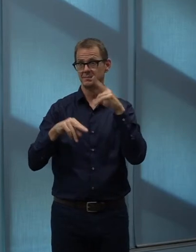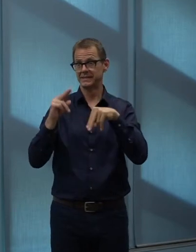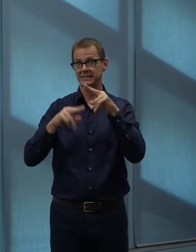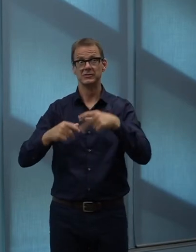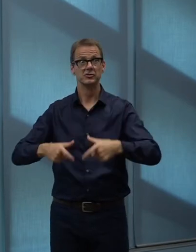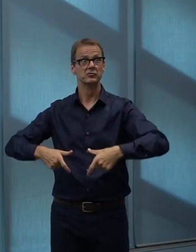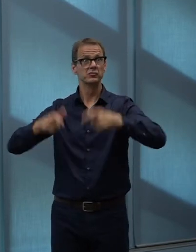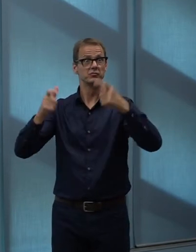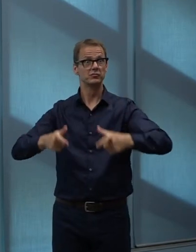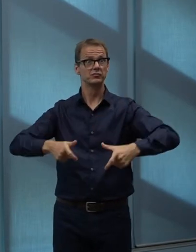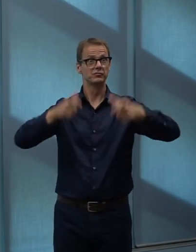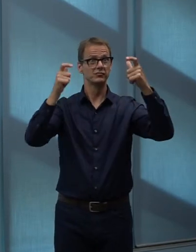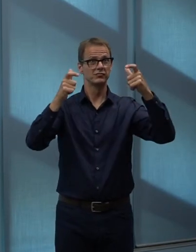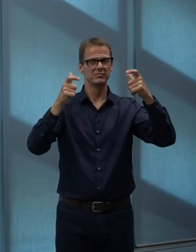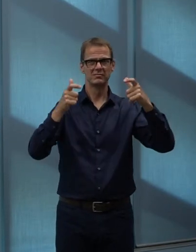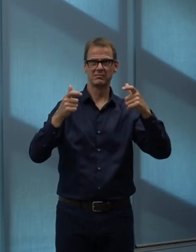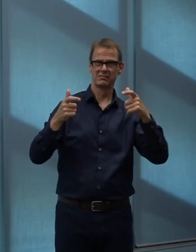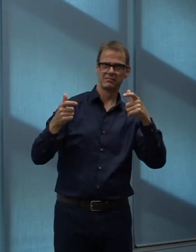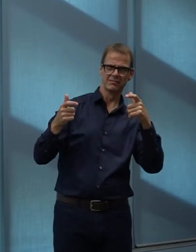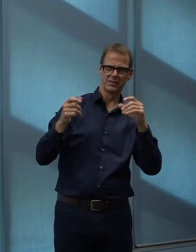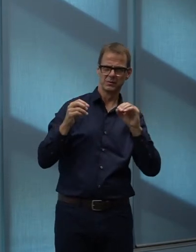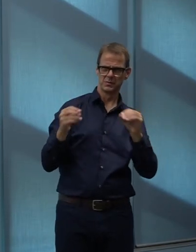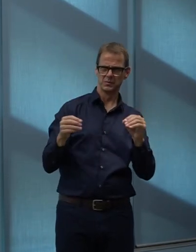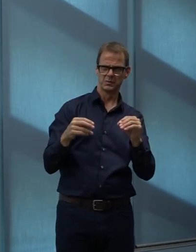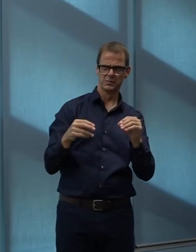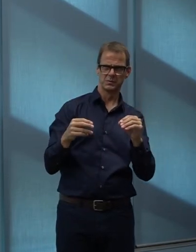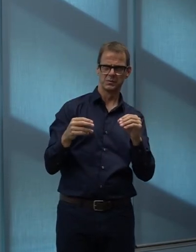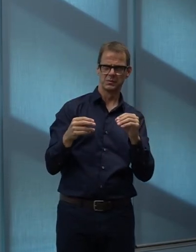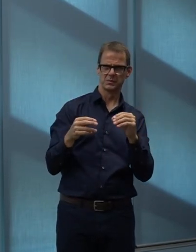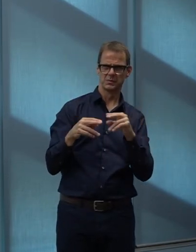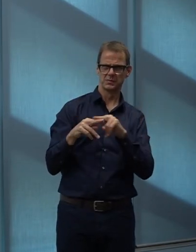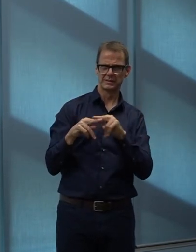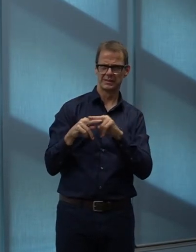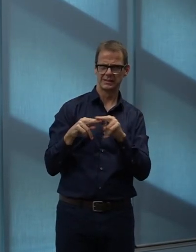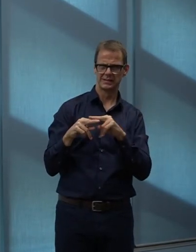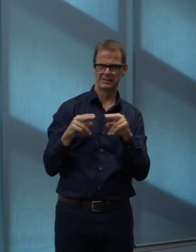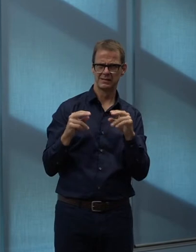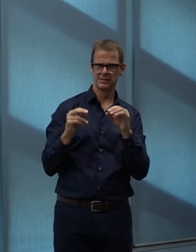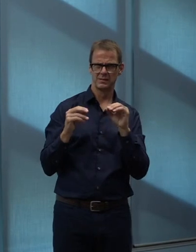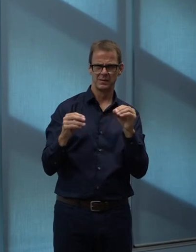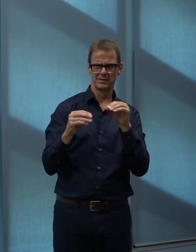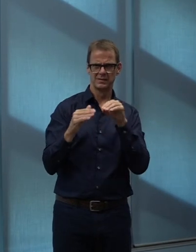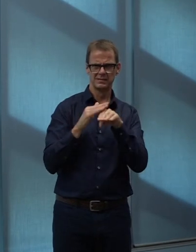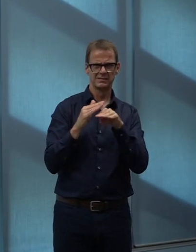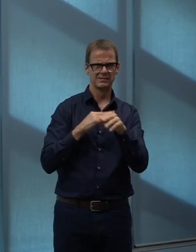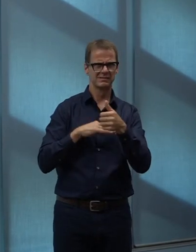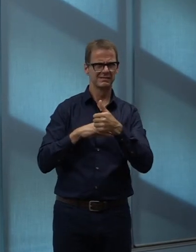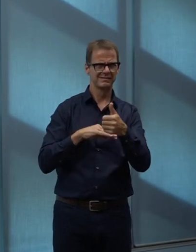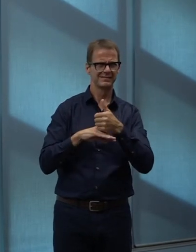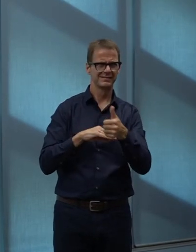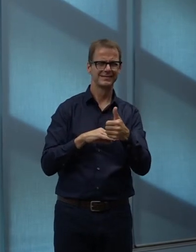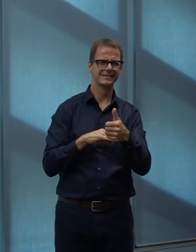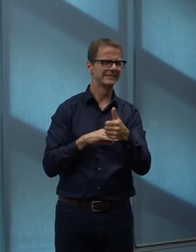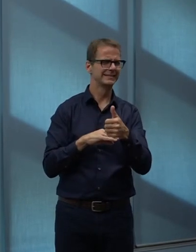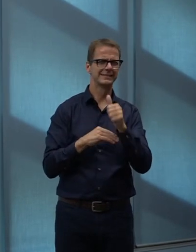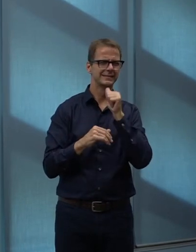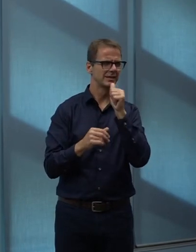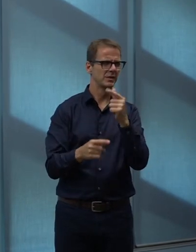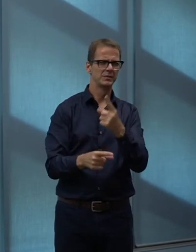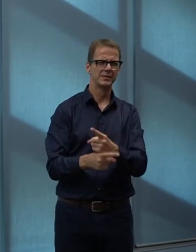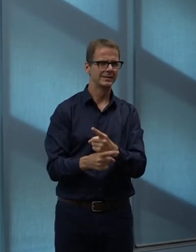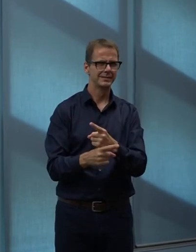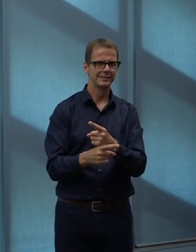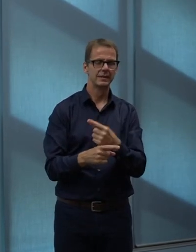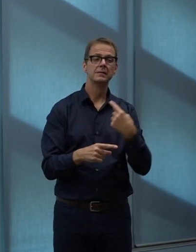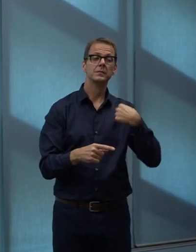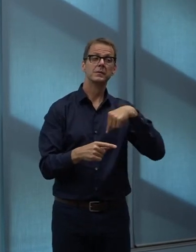around those areas. And if that allows if reducing the parking requirement makes the unit more competitive and affordable with the suburbs and car